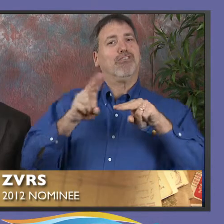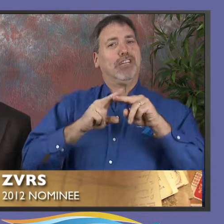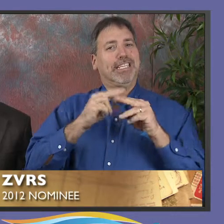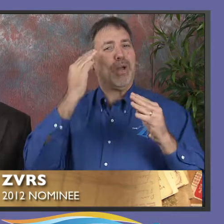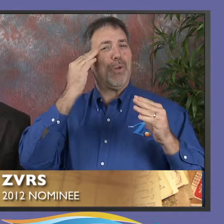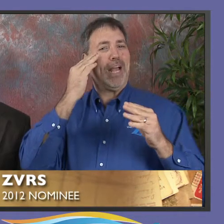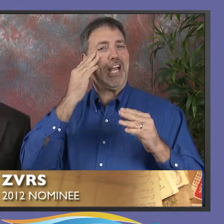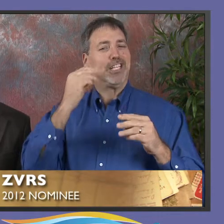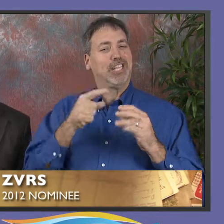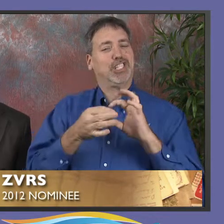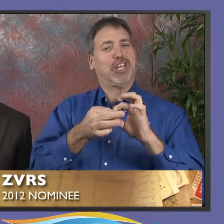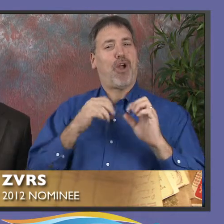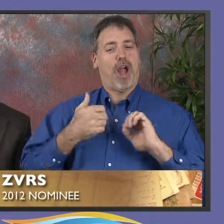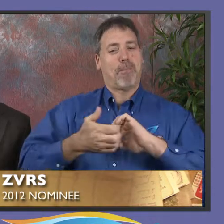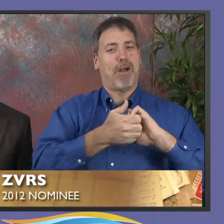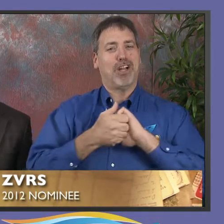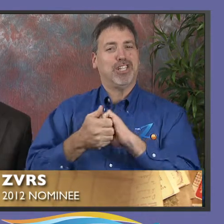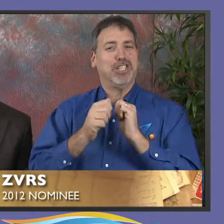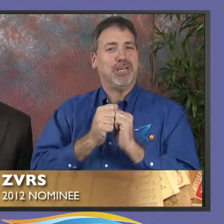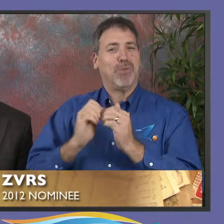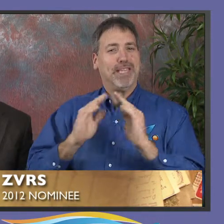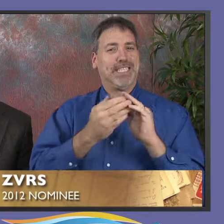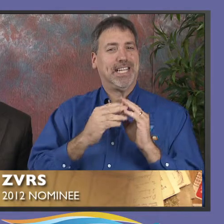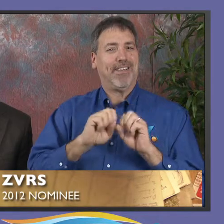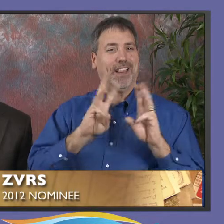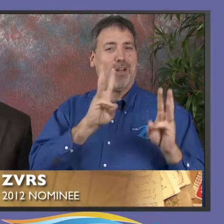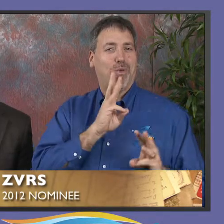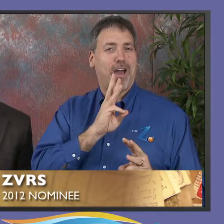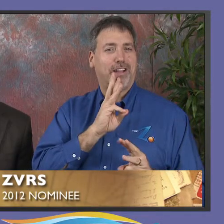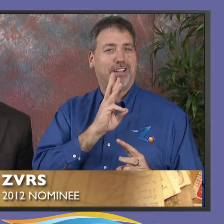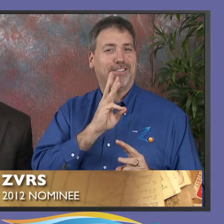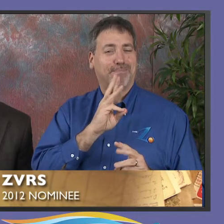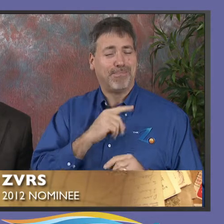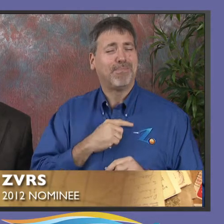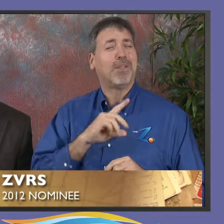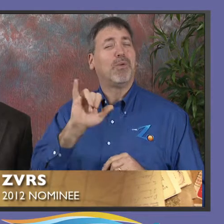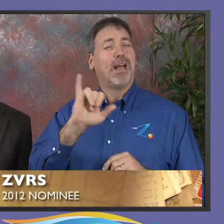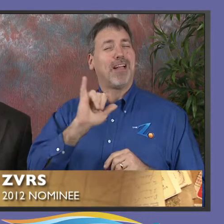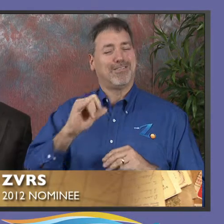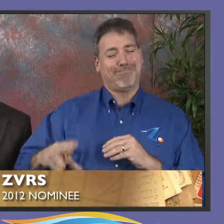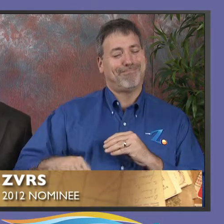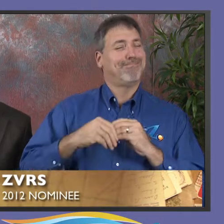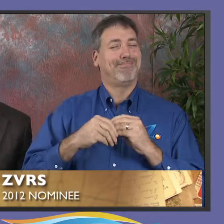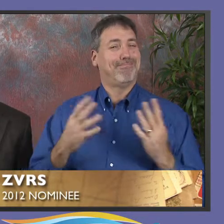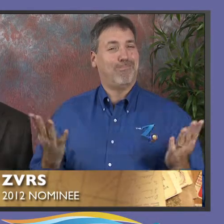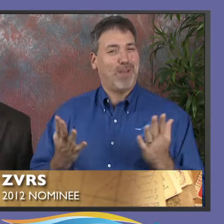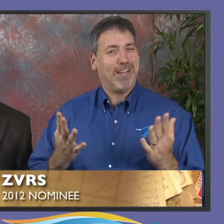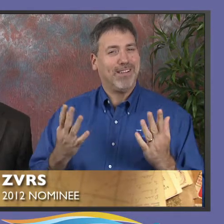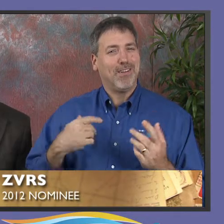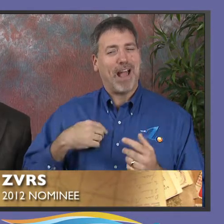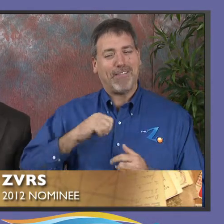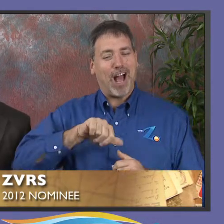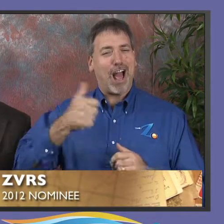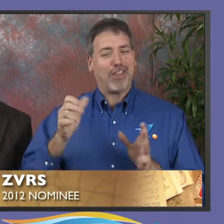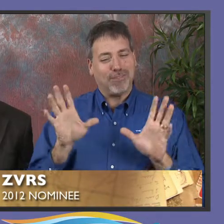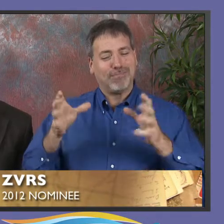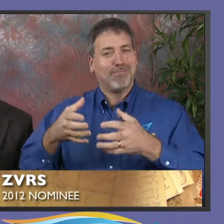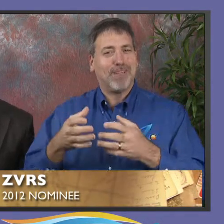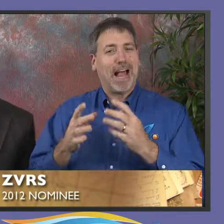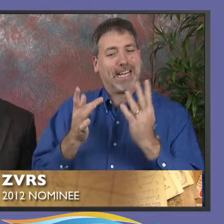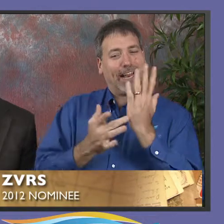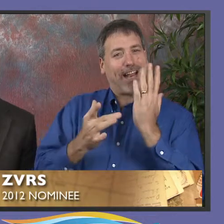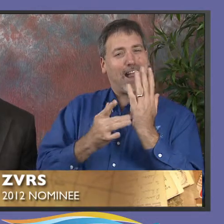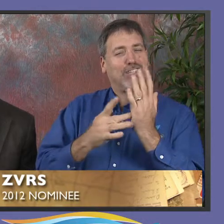downtown Clearwater district. So that shows our partnership with the city of Clearwater. We've also recently added